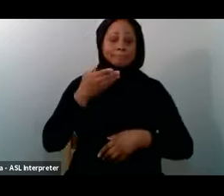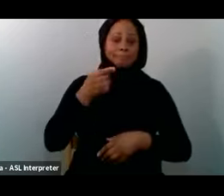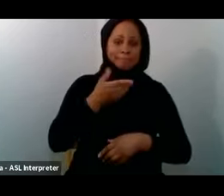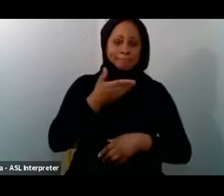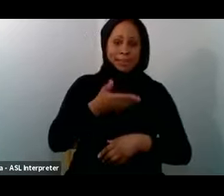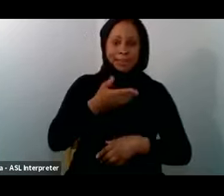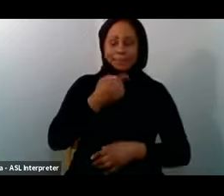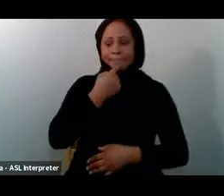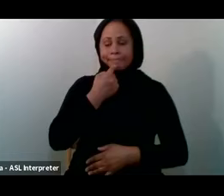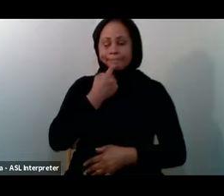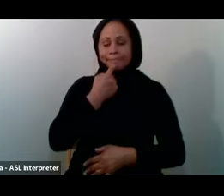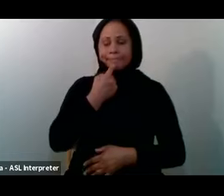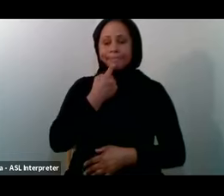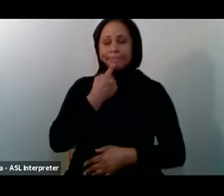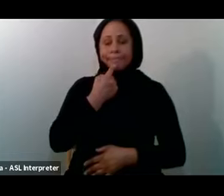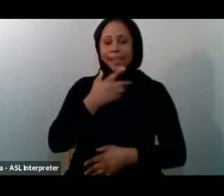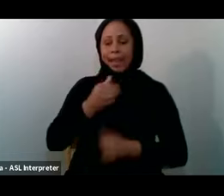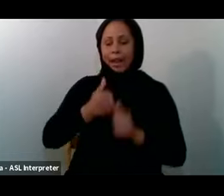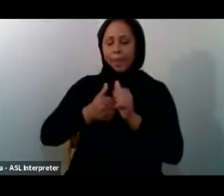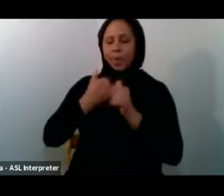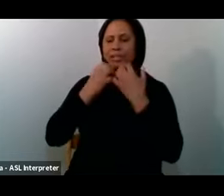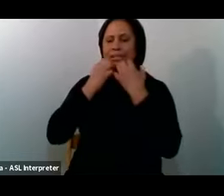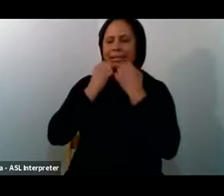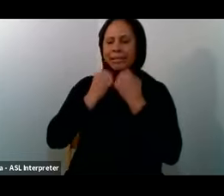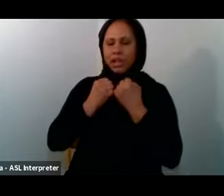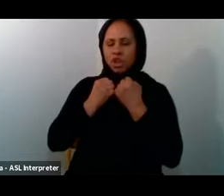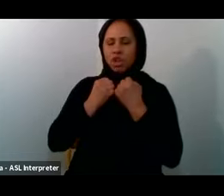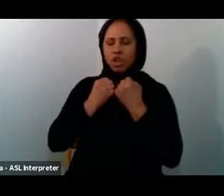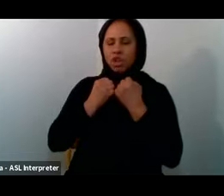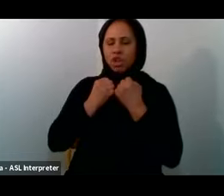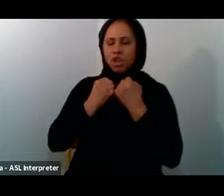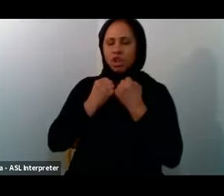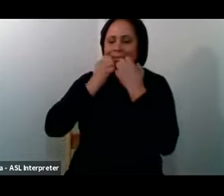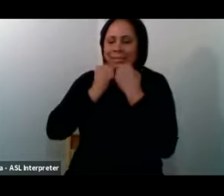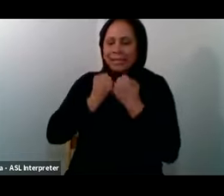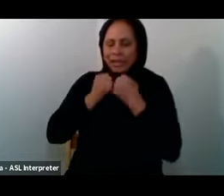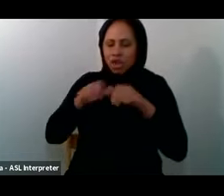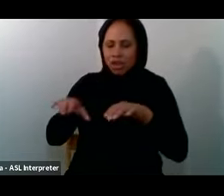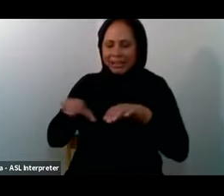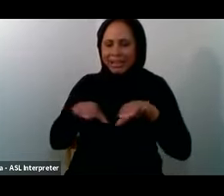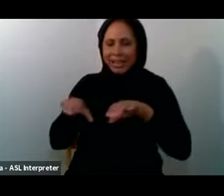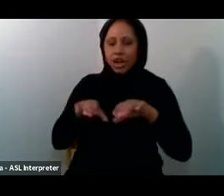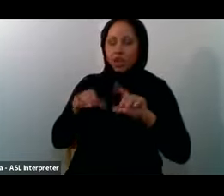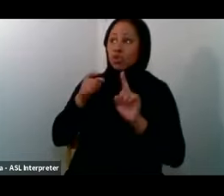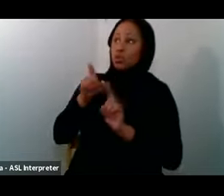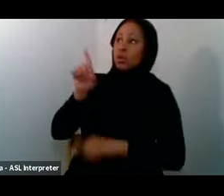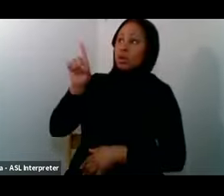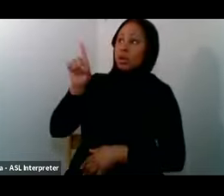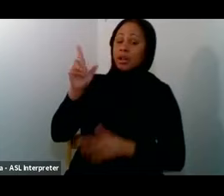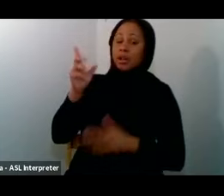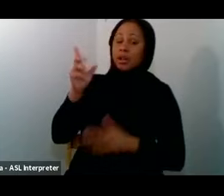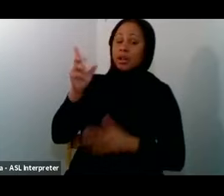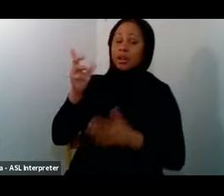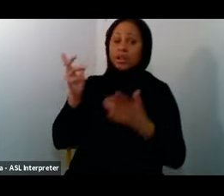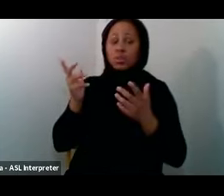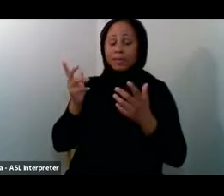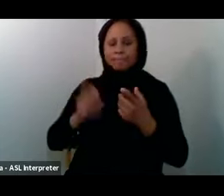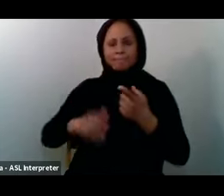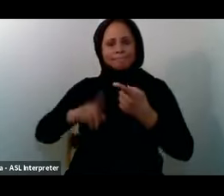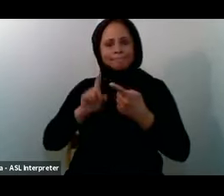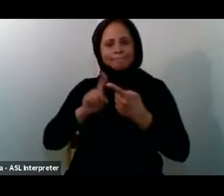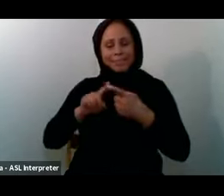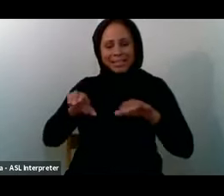And the dearest The dearest deed To Allah Subhanahu wa ta'ala Is one that brings Most